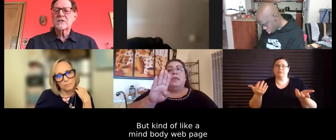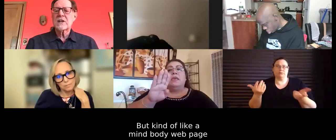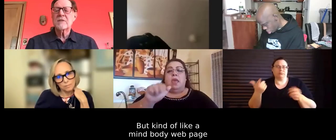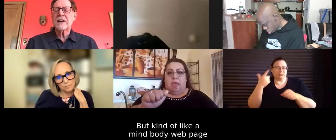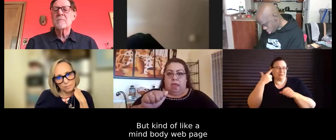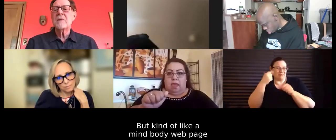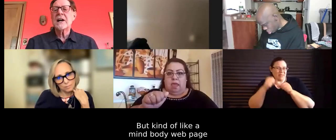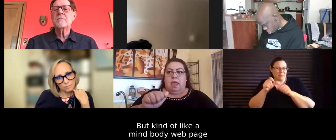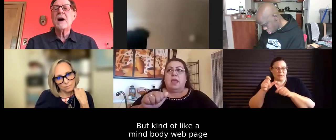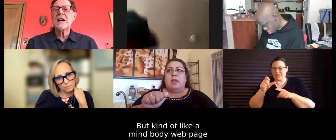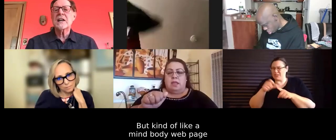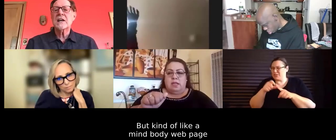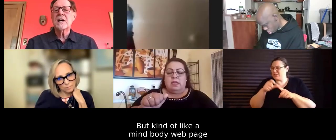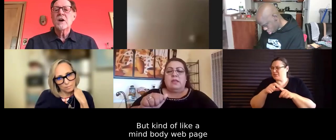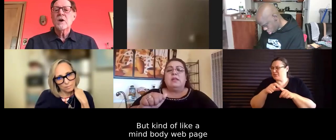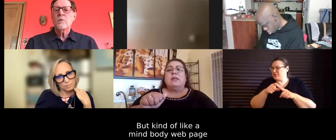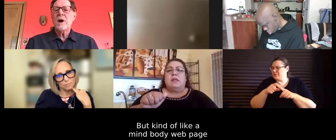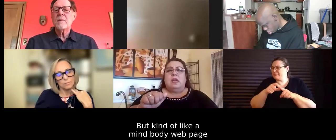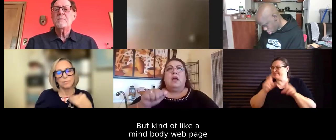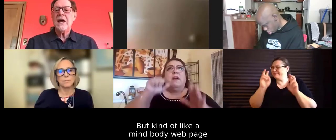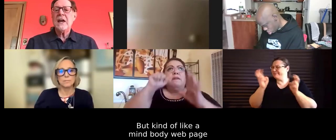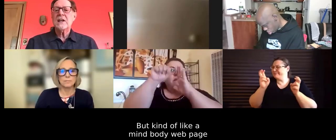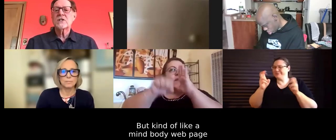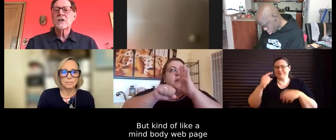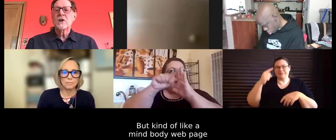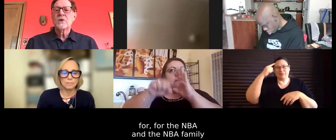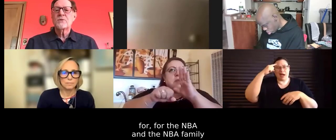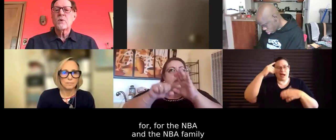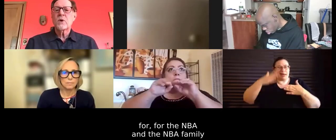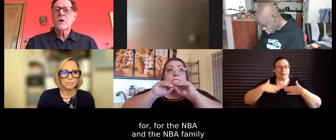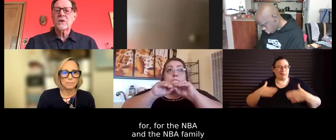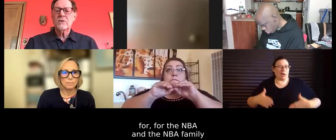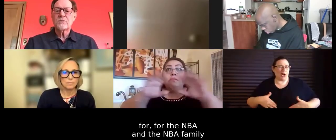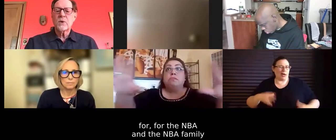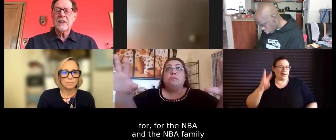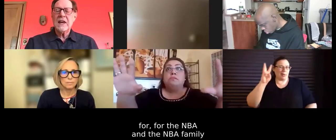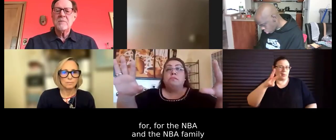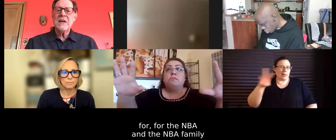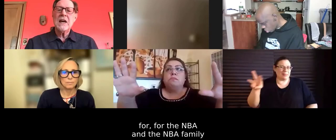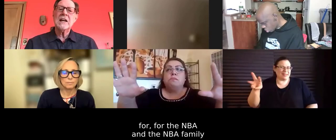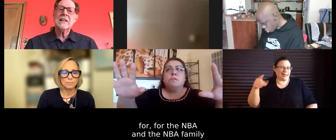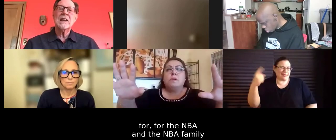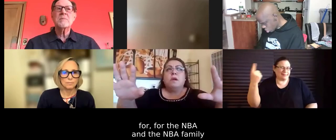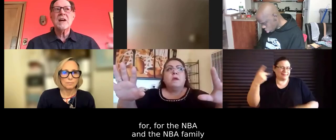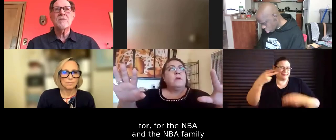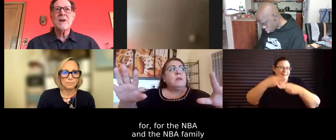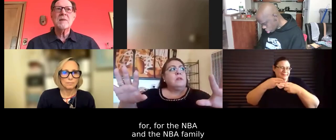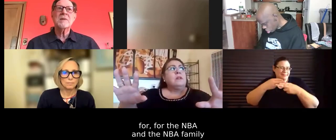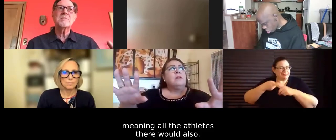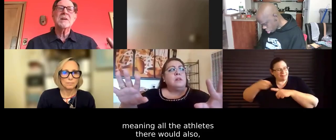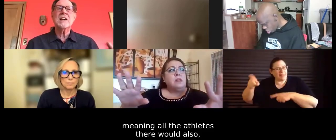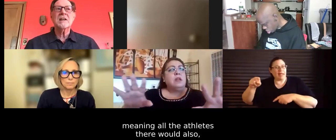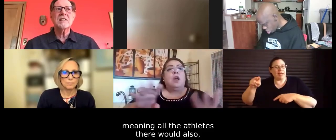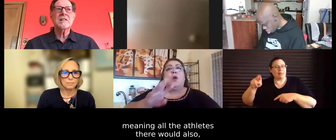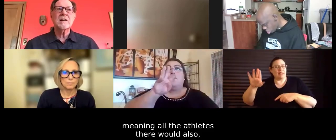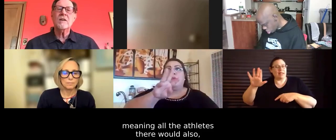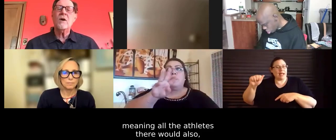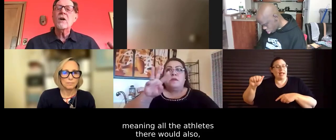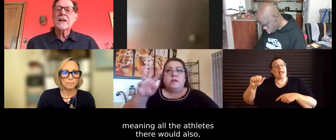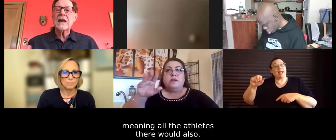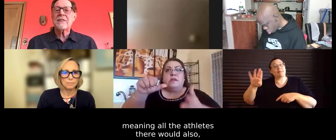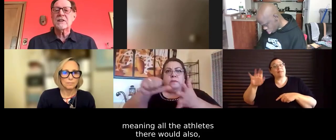term but it's kind of like a mind body web page for for the nba and the nba family meaning